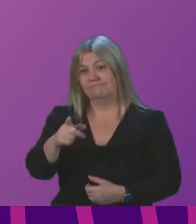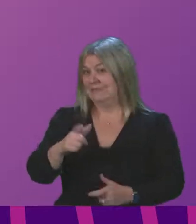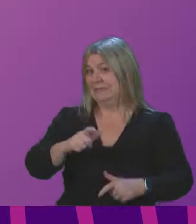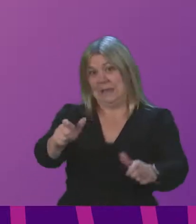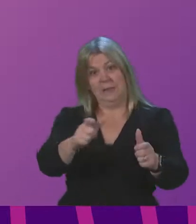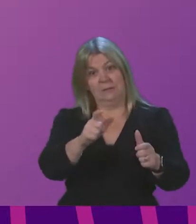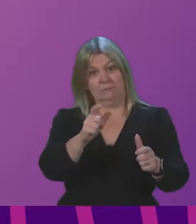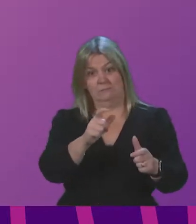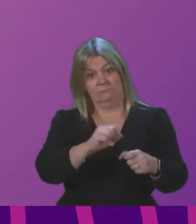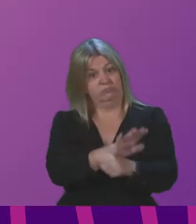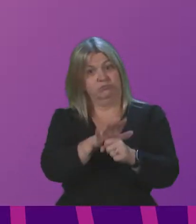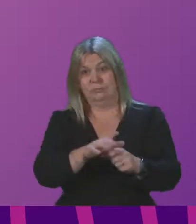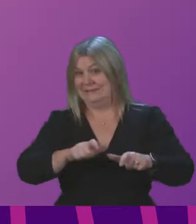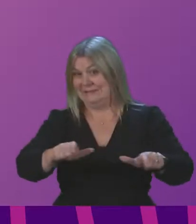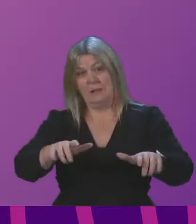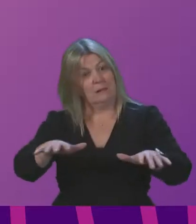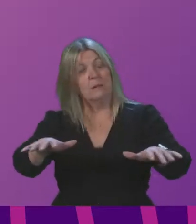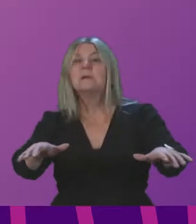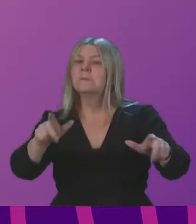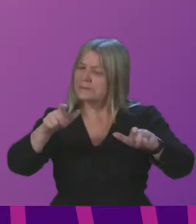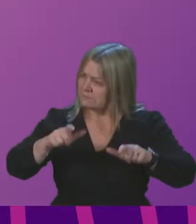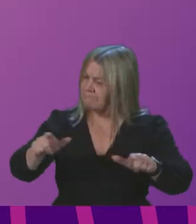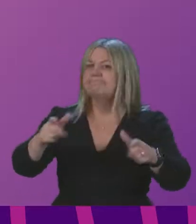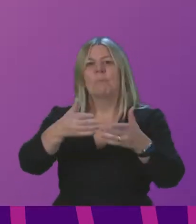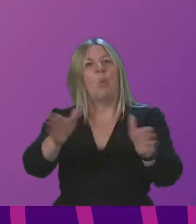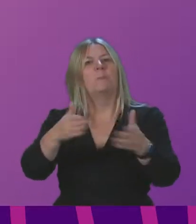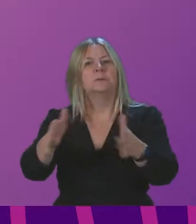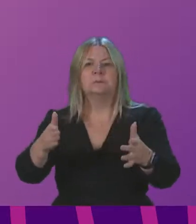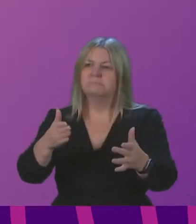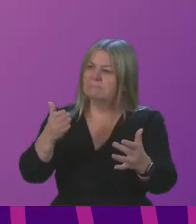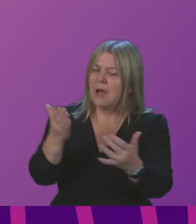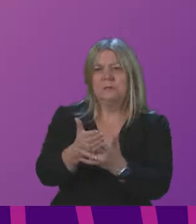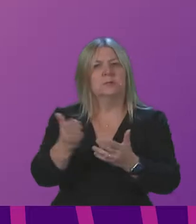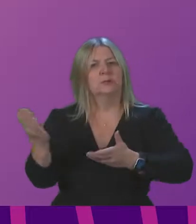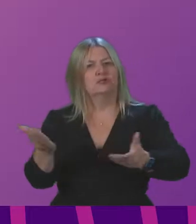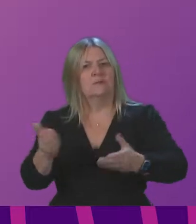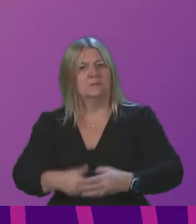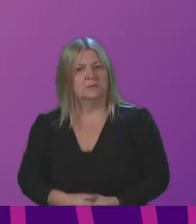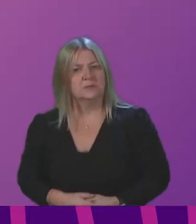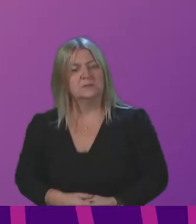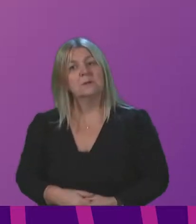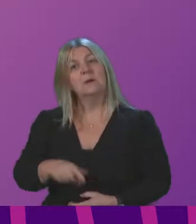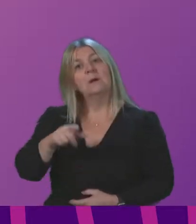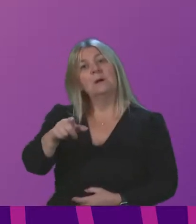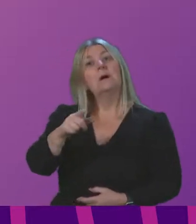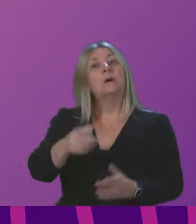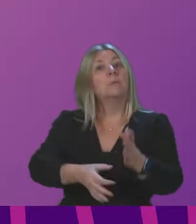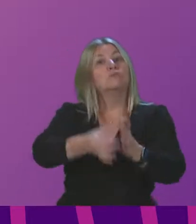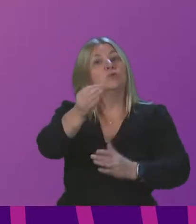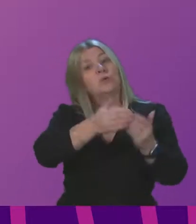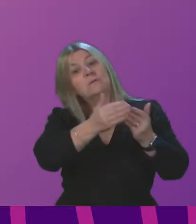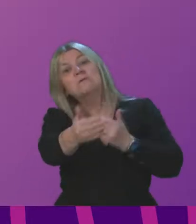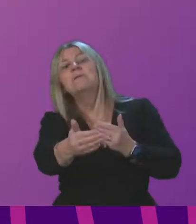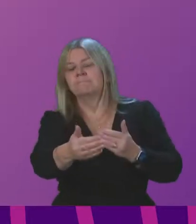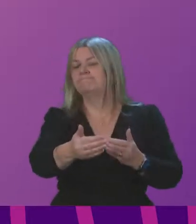If there is to be meaningful and transformative recovery from the pandemic, local government needs to take a leading